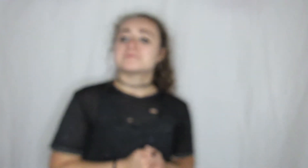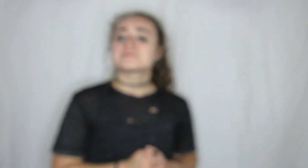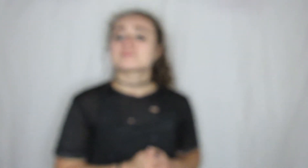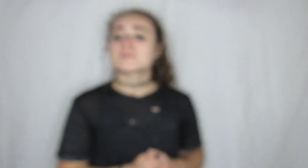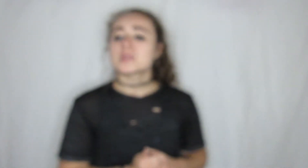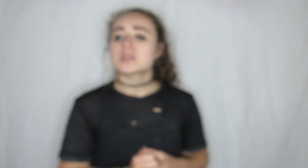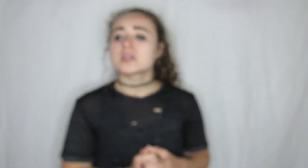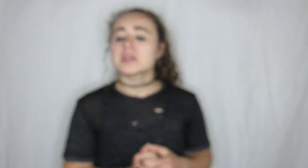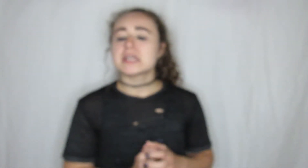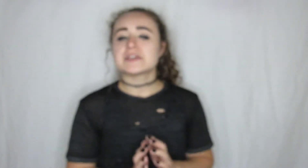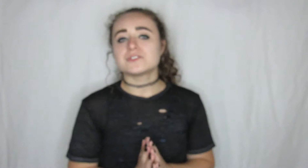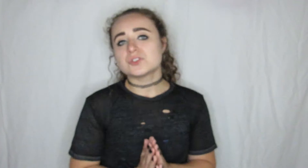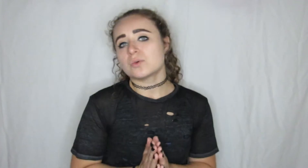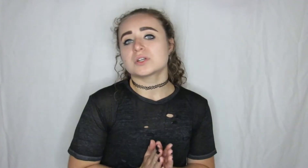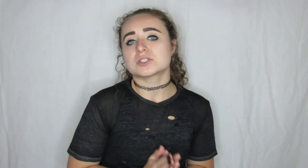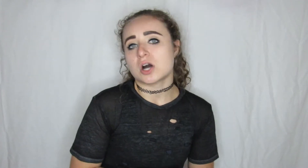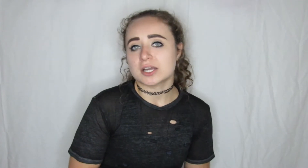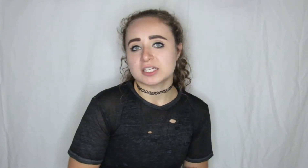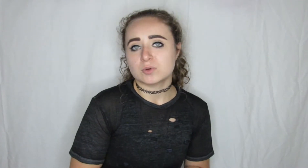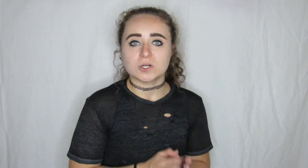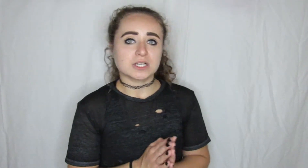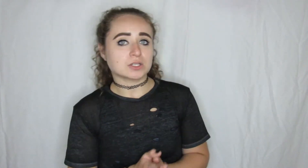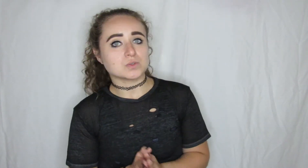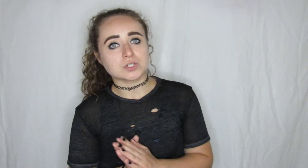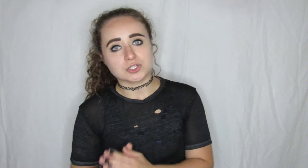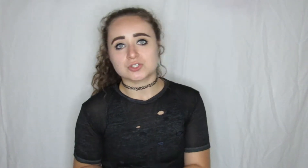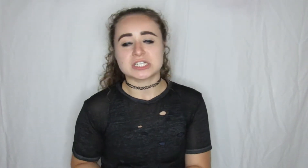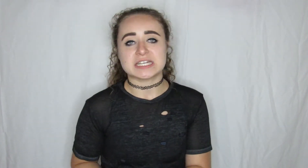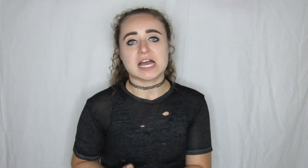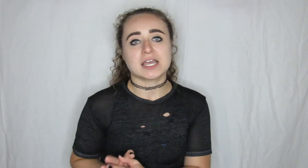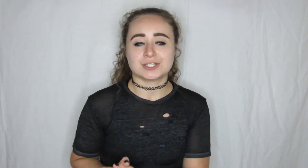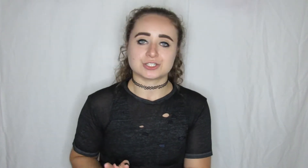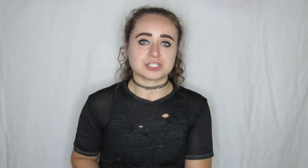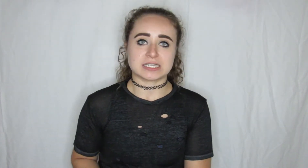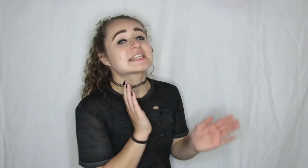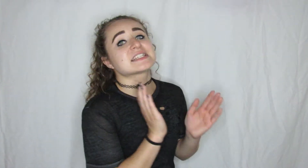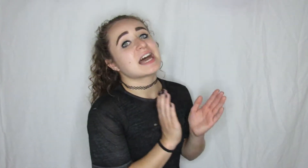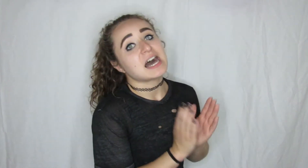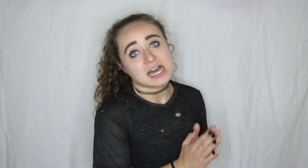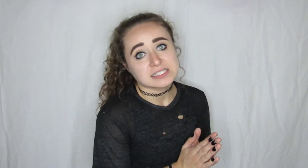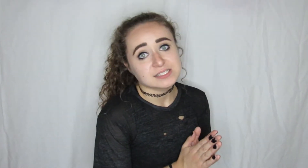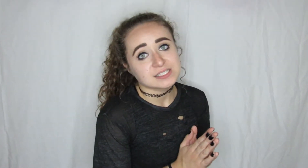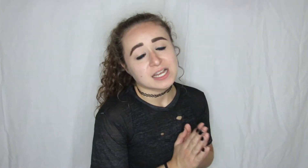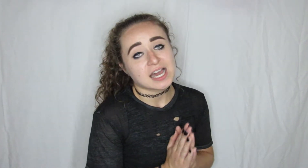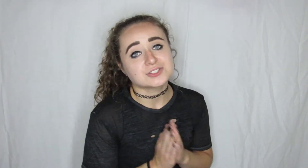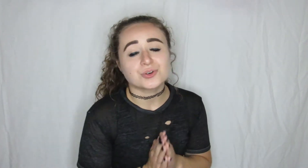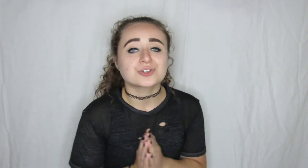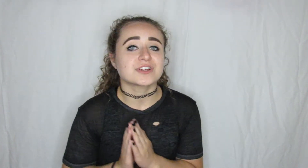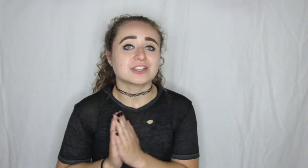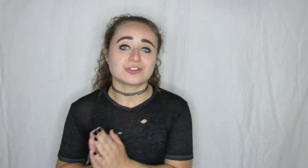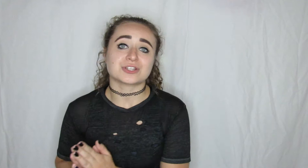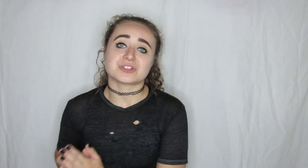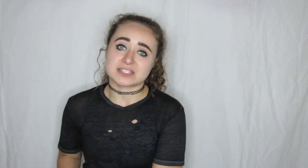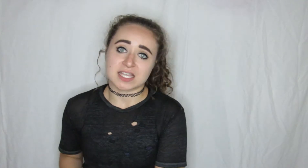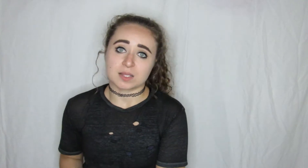if you don't want to talk anymore and lose our streak I understand I said honestly I don't know if I could look at you the same